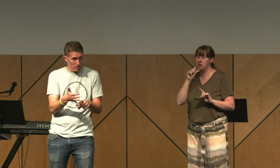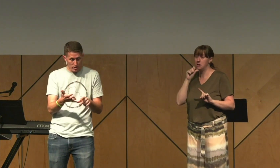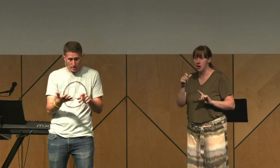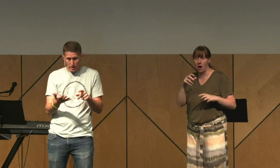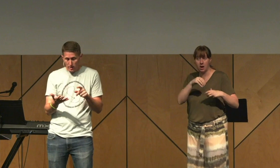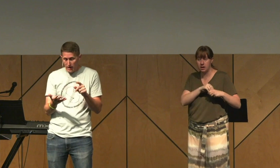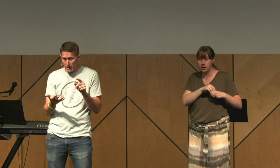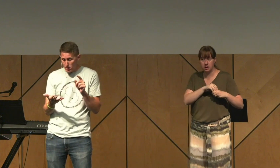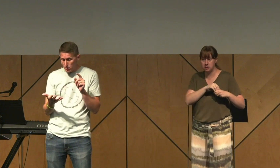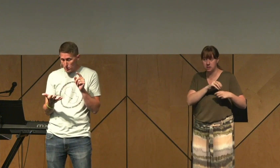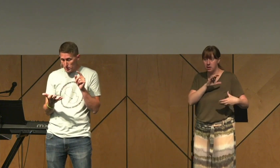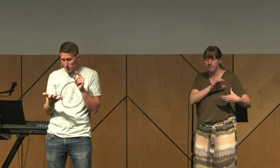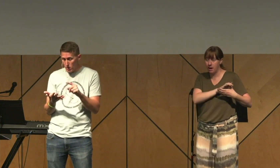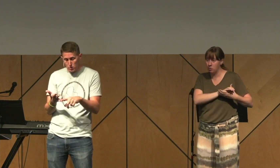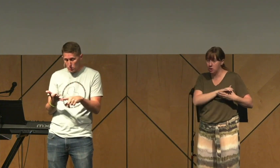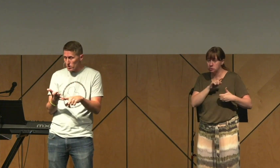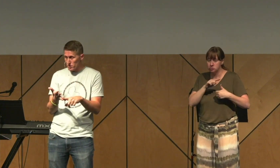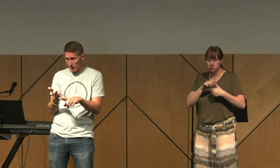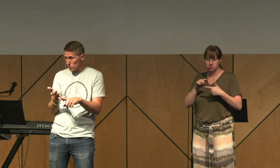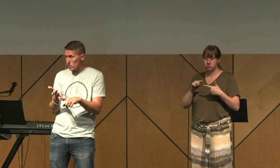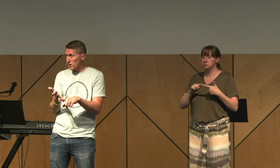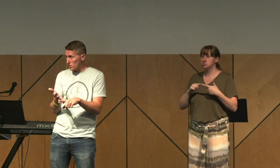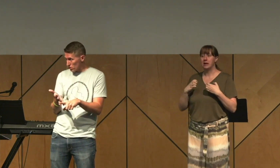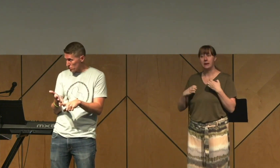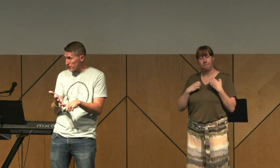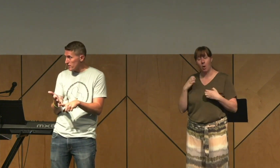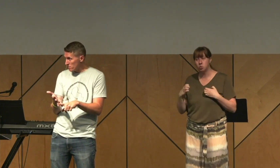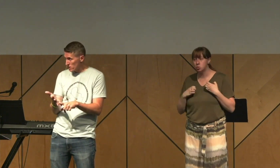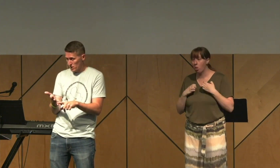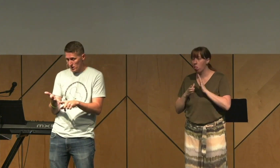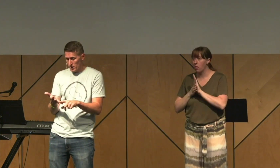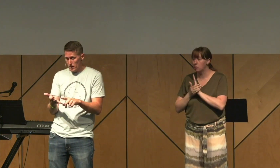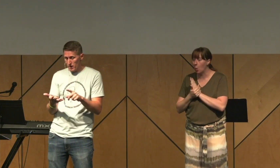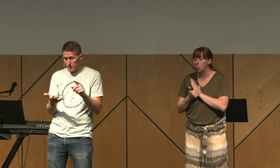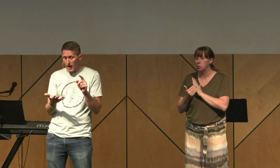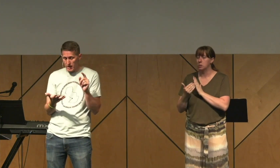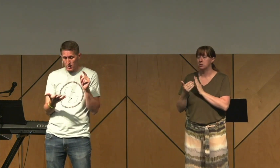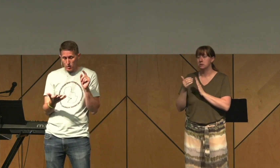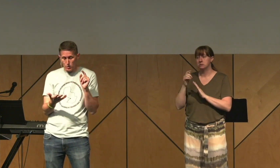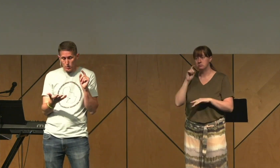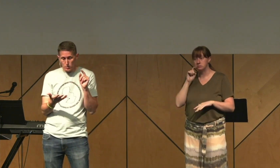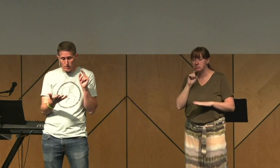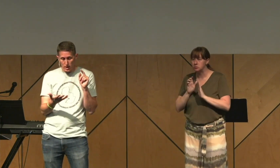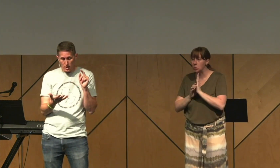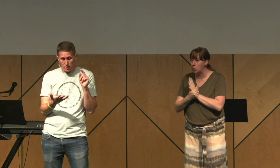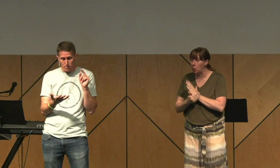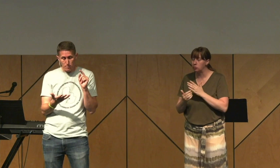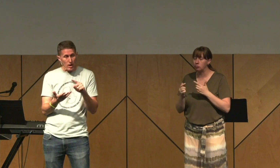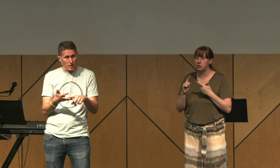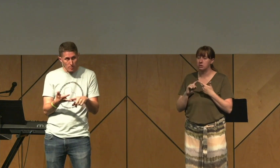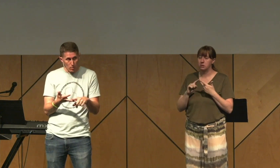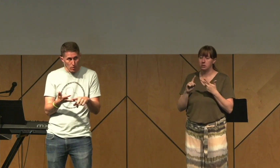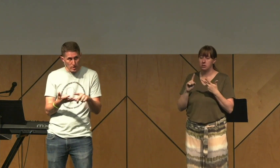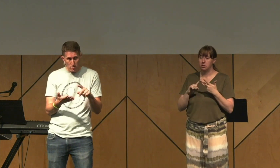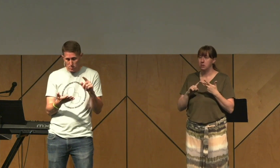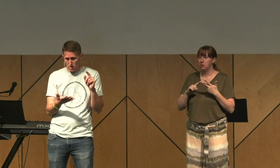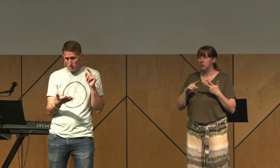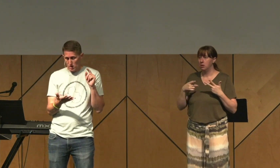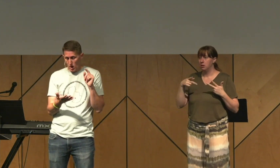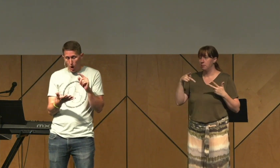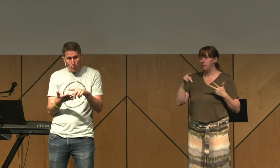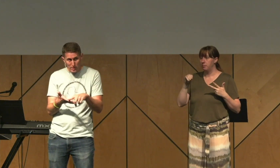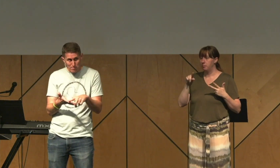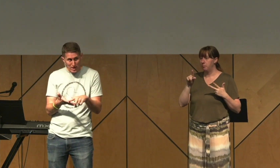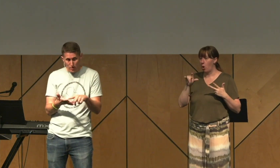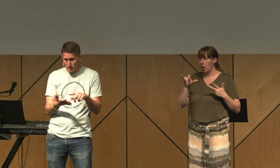marriage. That includes emotional or sexual adultery. That includes polyamory,